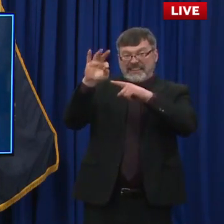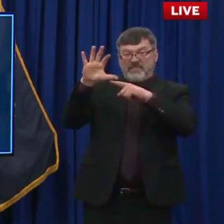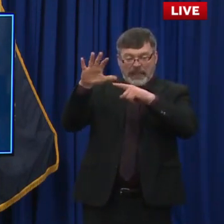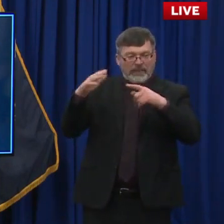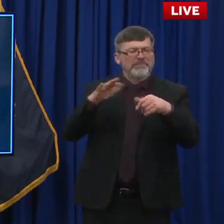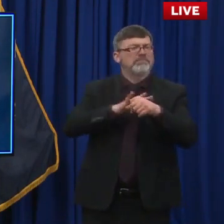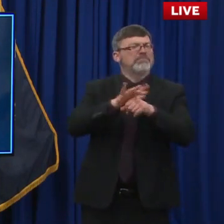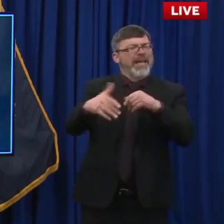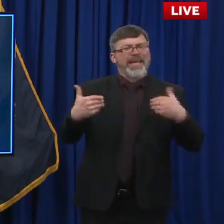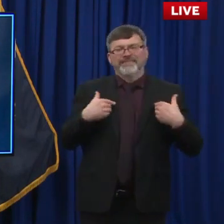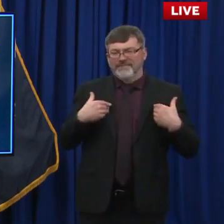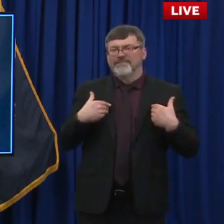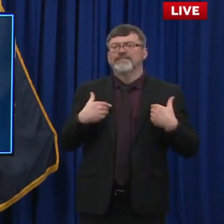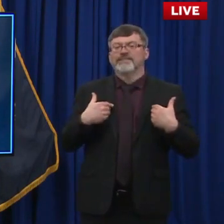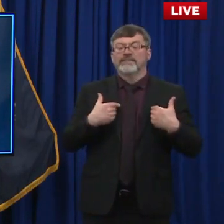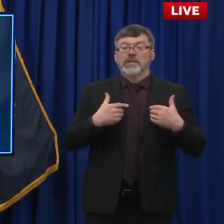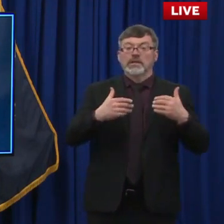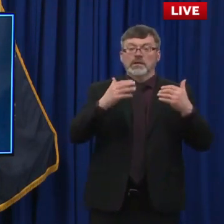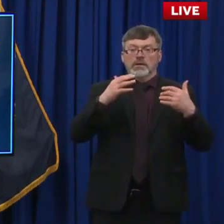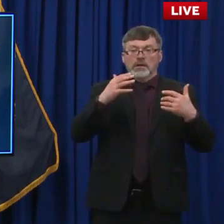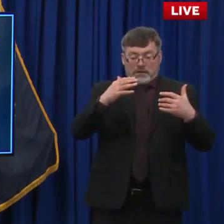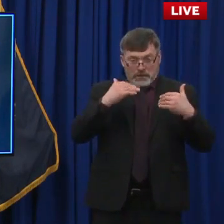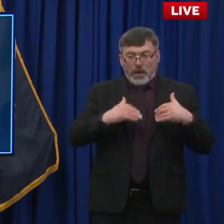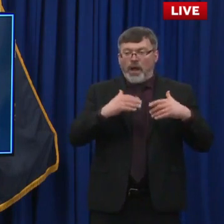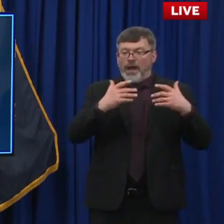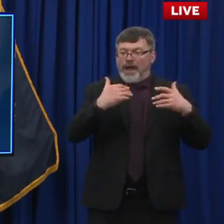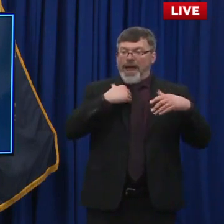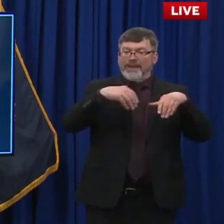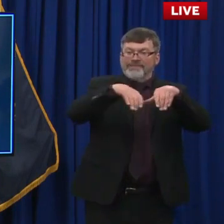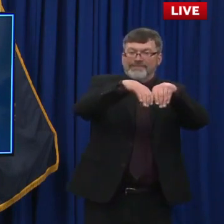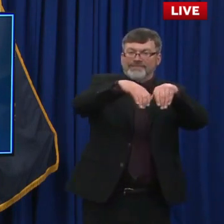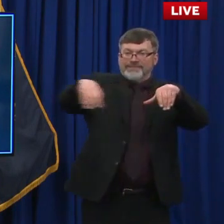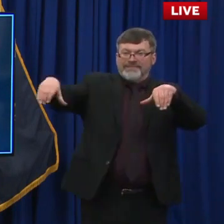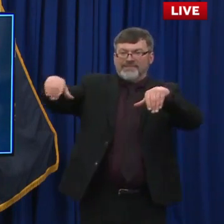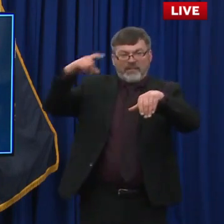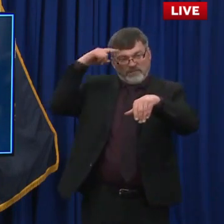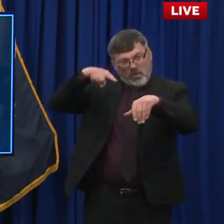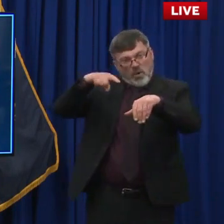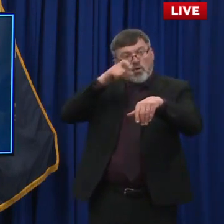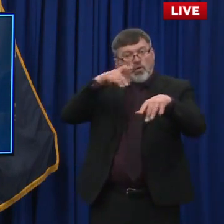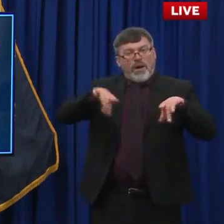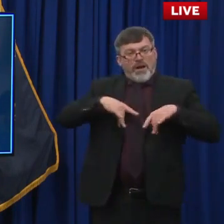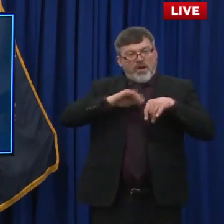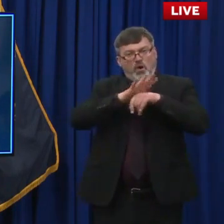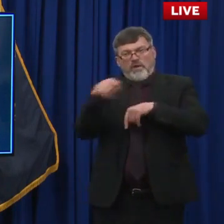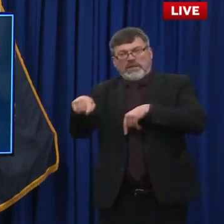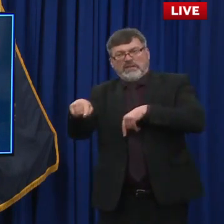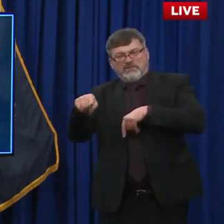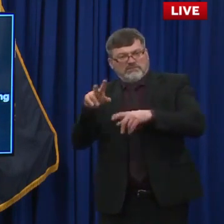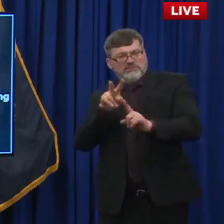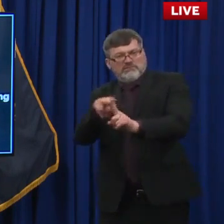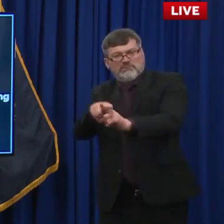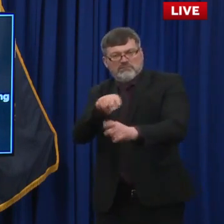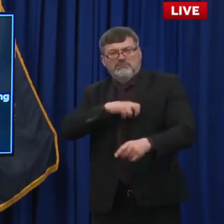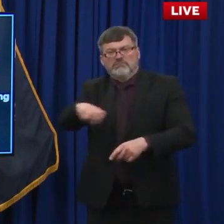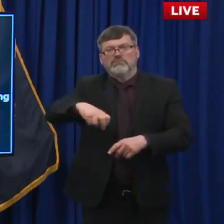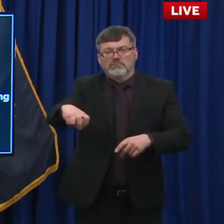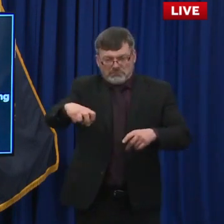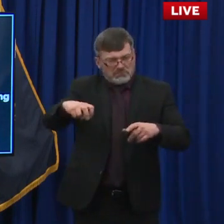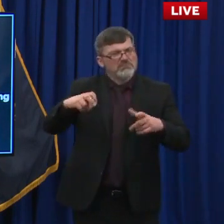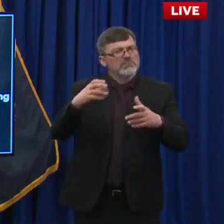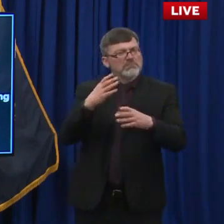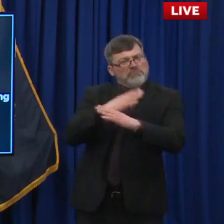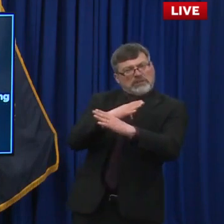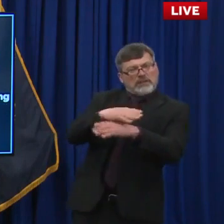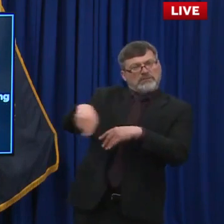dedicated COVID-19 unit with dedicated staff and equipment which helped mitigate the spread, uh, of those outbreaks. Uh, they followed